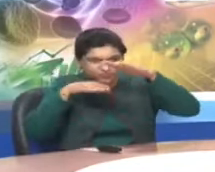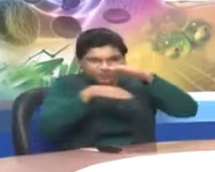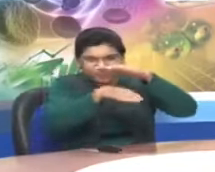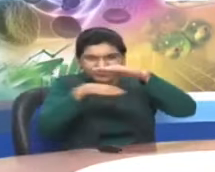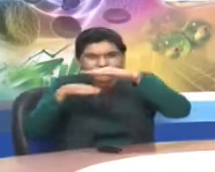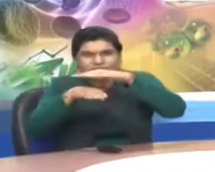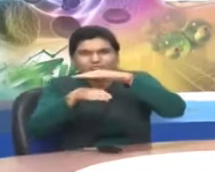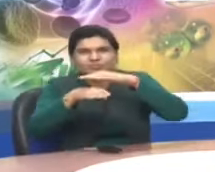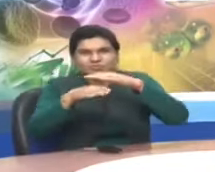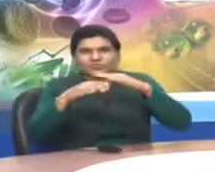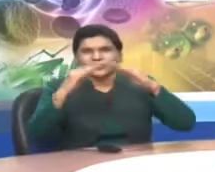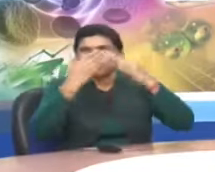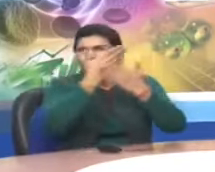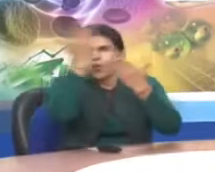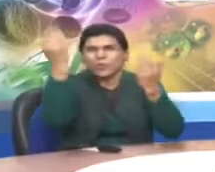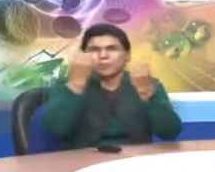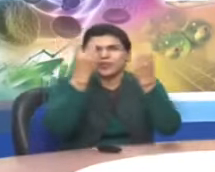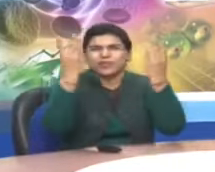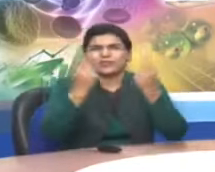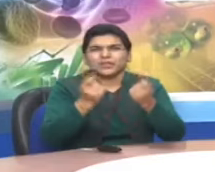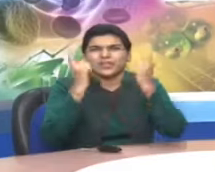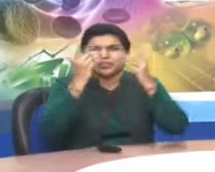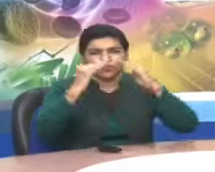Where you keep your car and other tools.